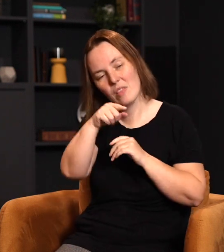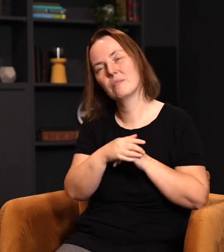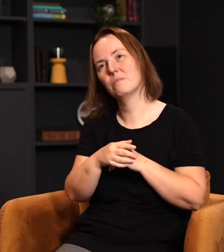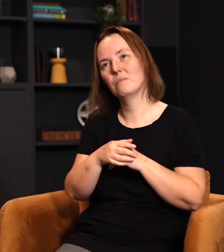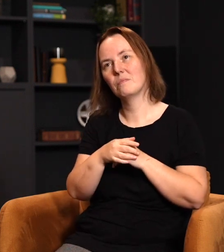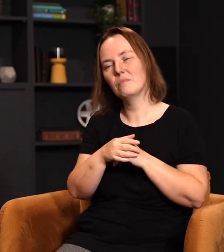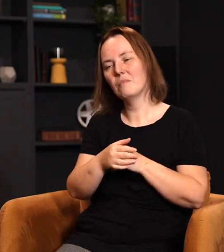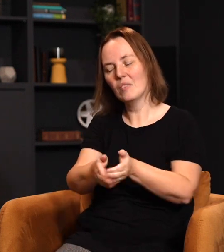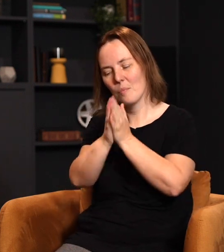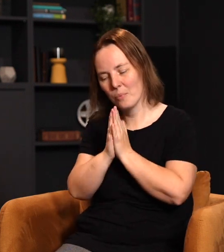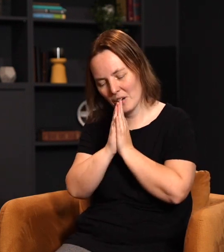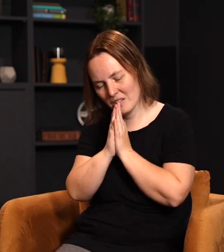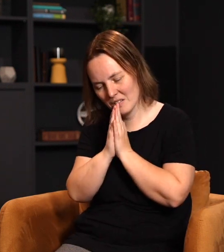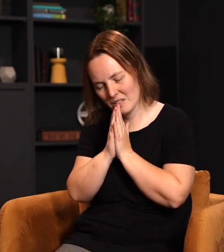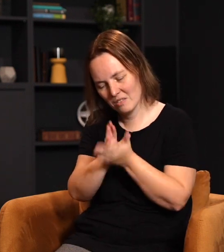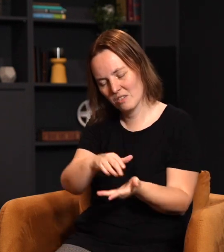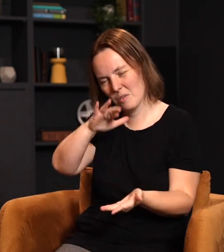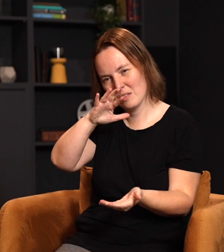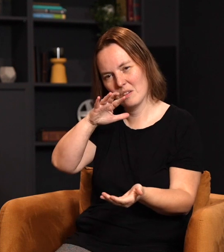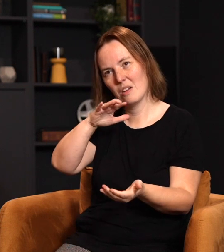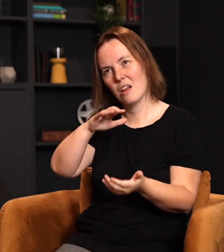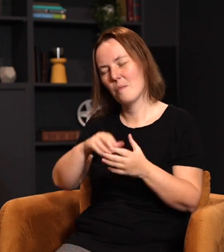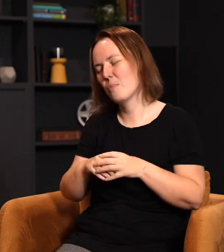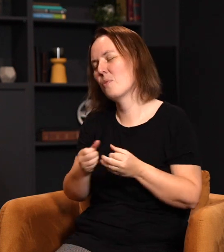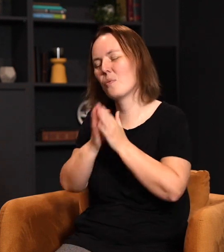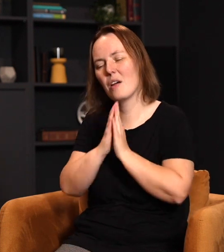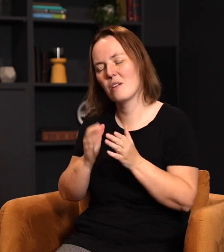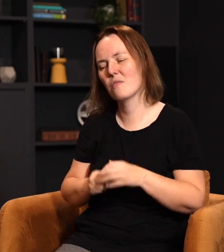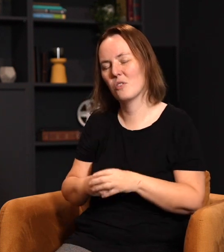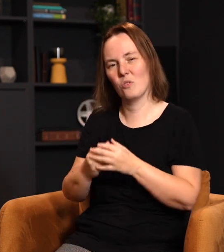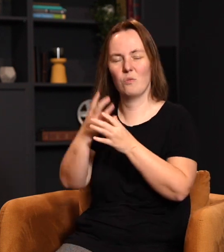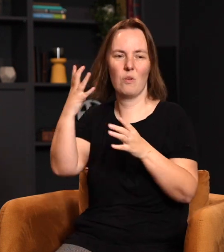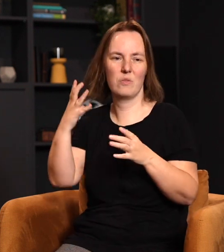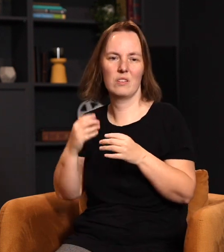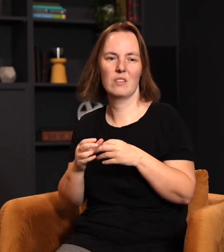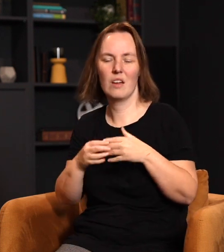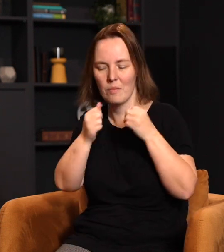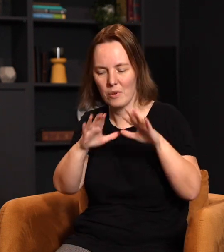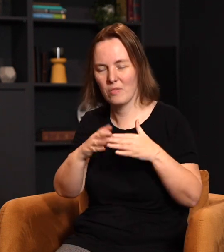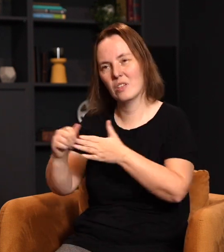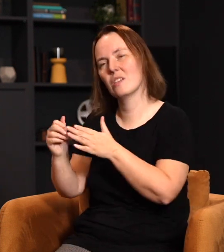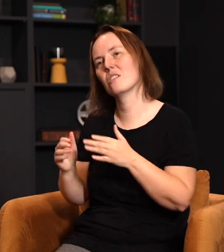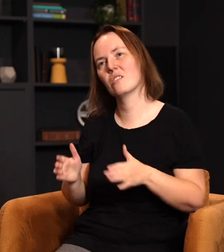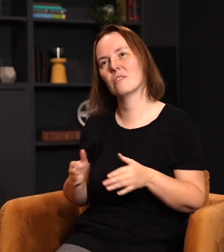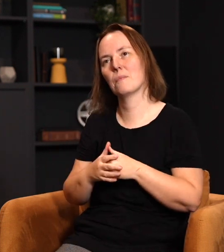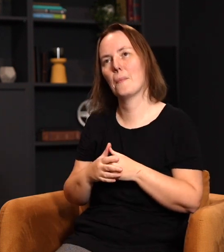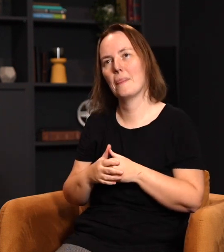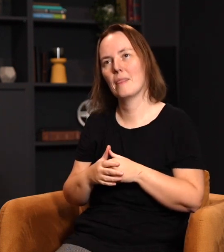for them. Pray for prosperity. Pray for greater growth. Pray for the leadership. And that's been our heart ever since, and that's grown